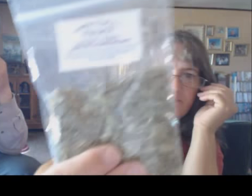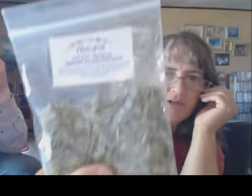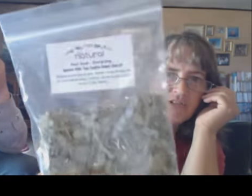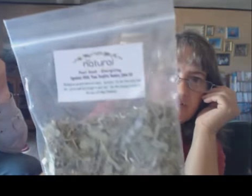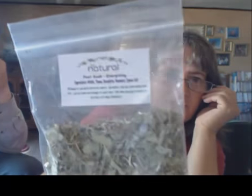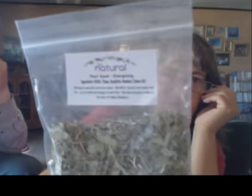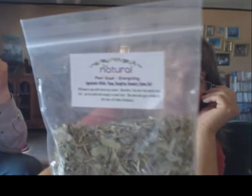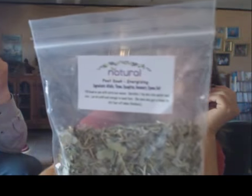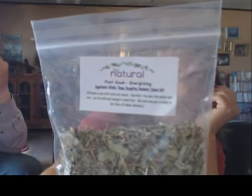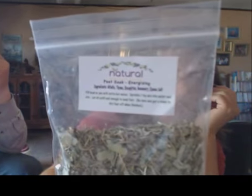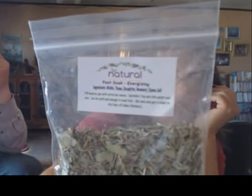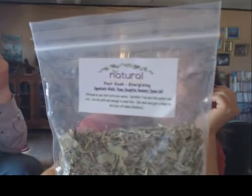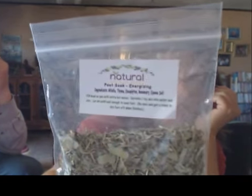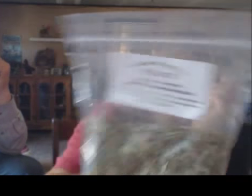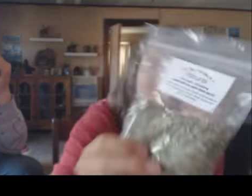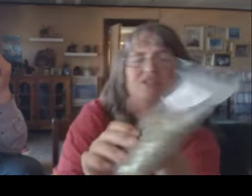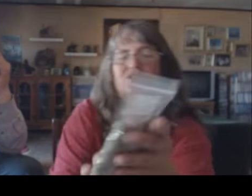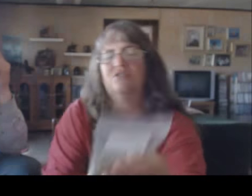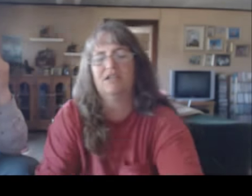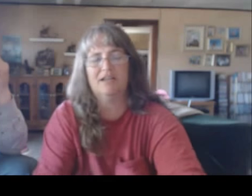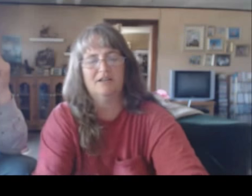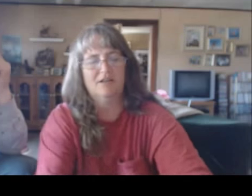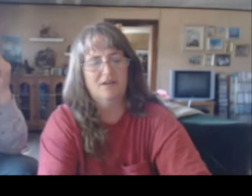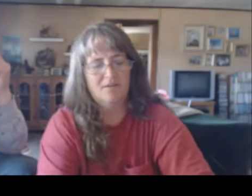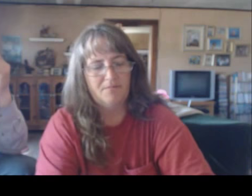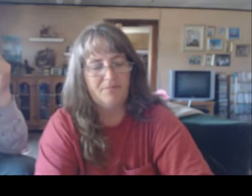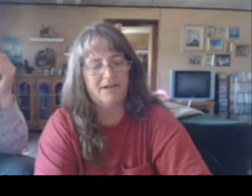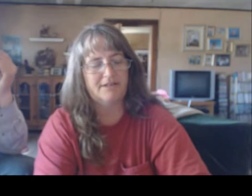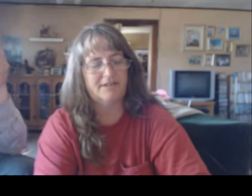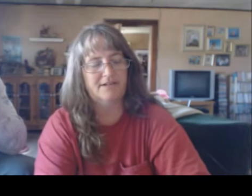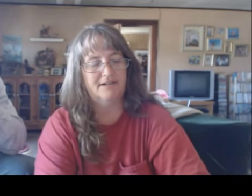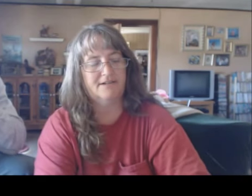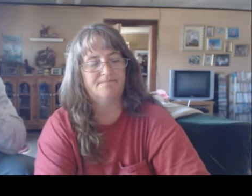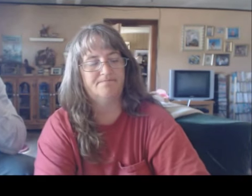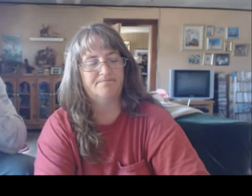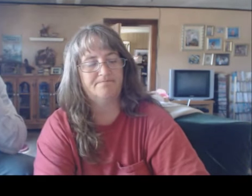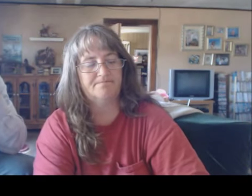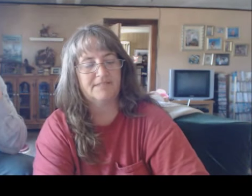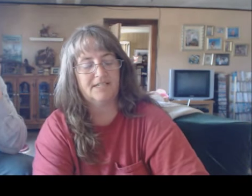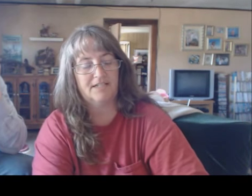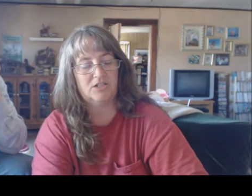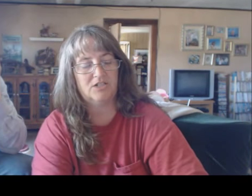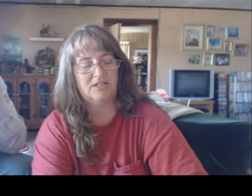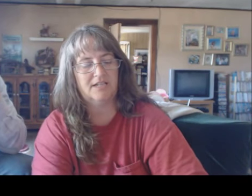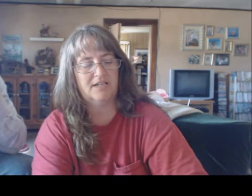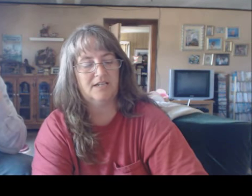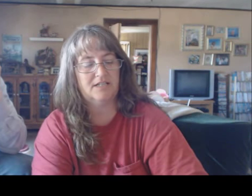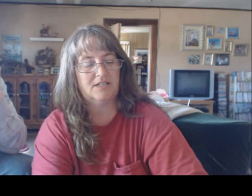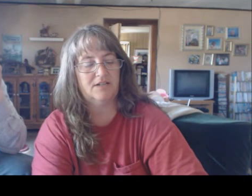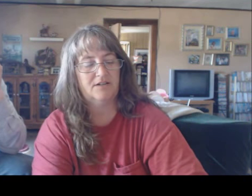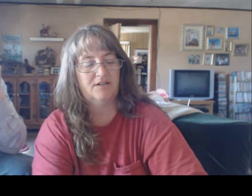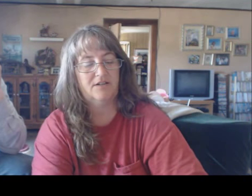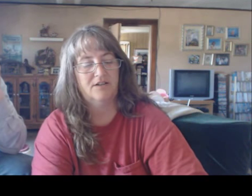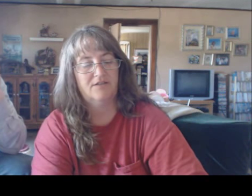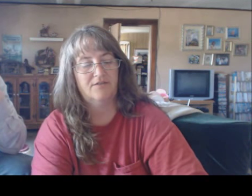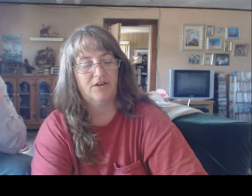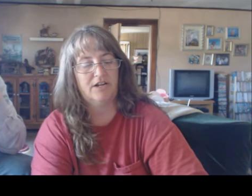still person, so I haven't done a foot soak yet. But, um, it just says for